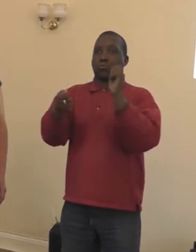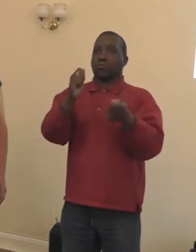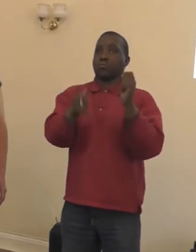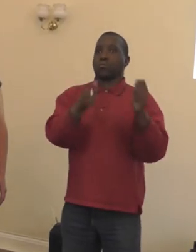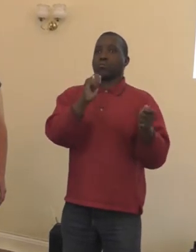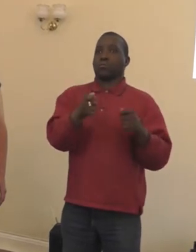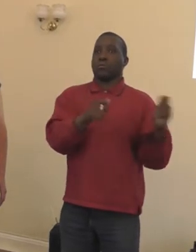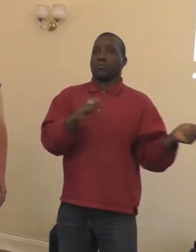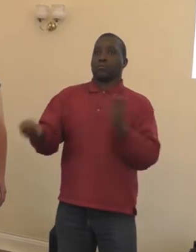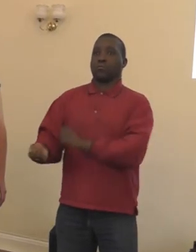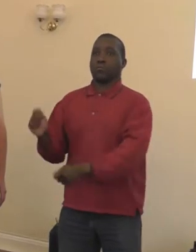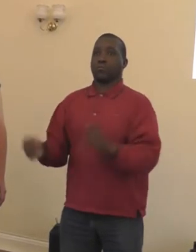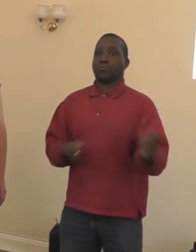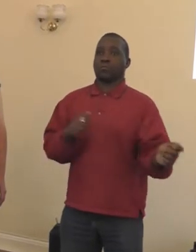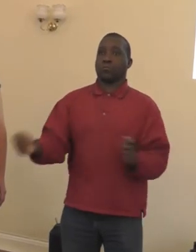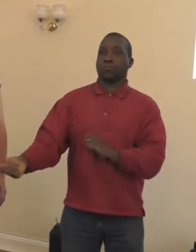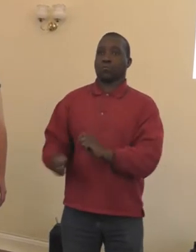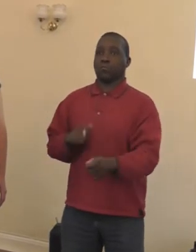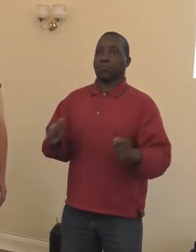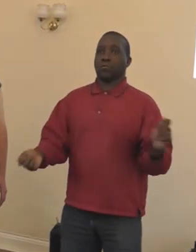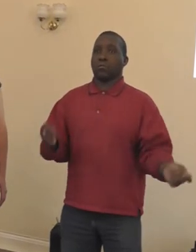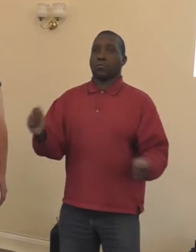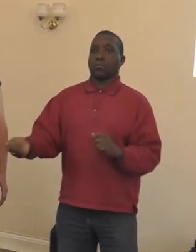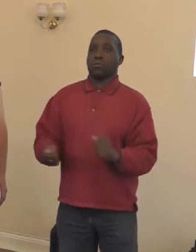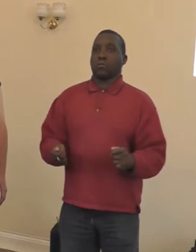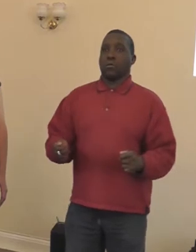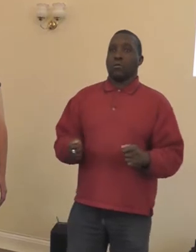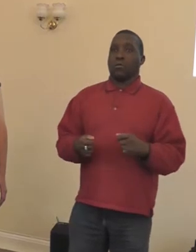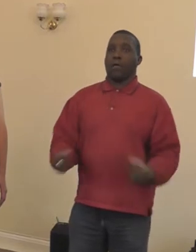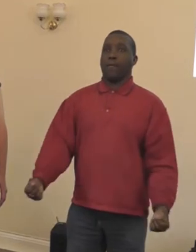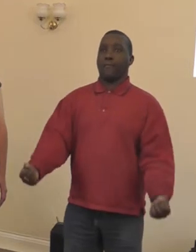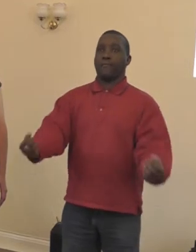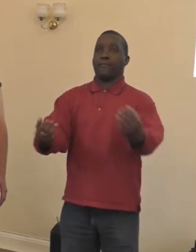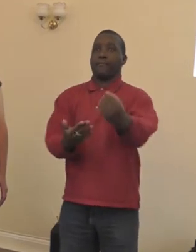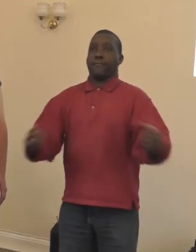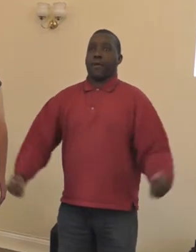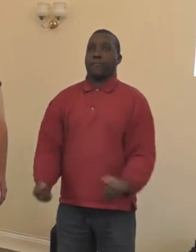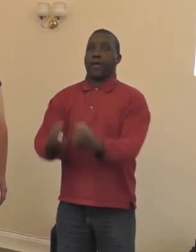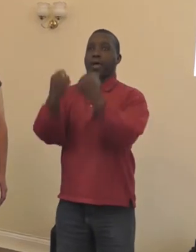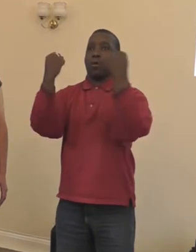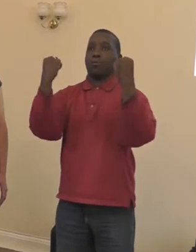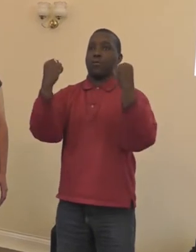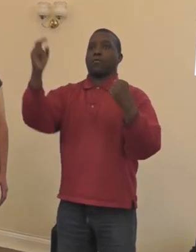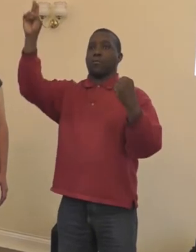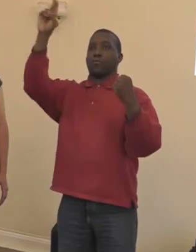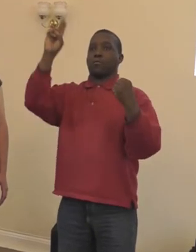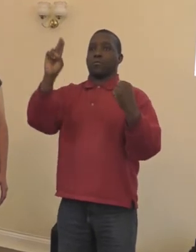this rhythm we play. More powerful than thunder, the